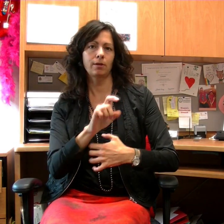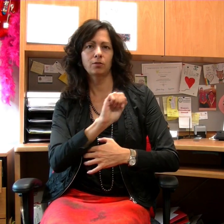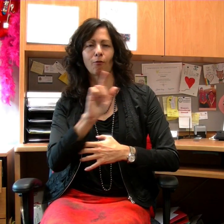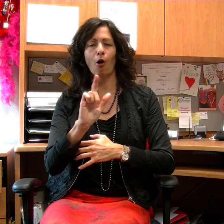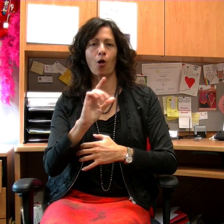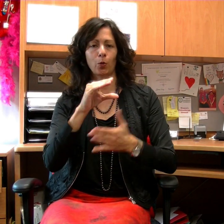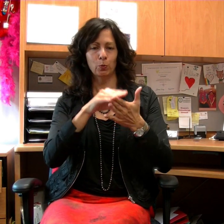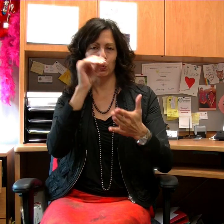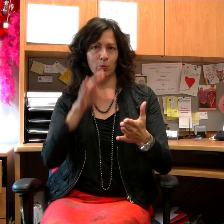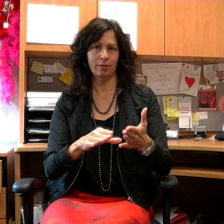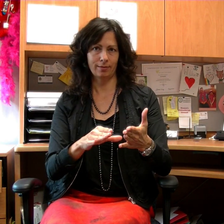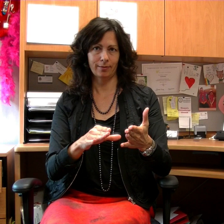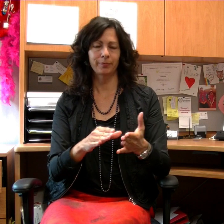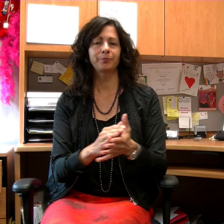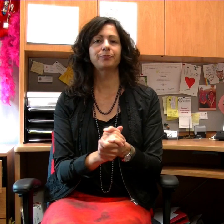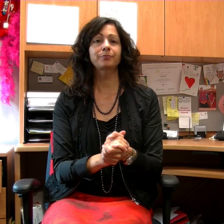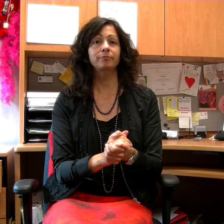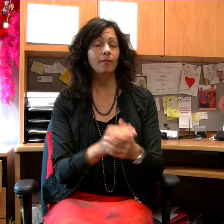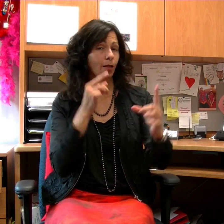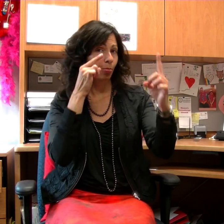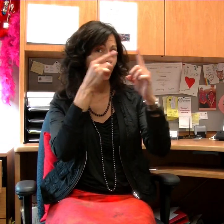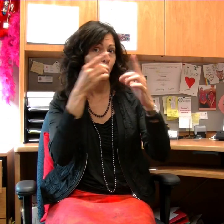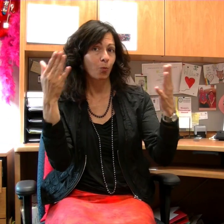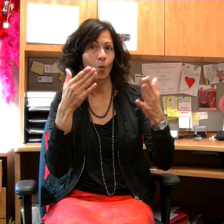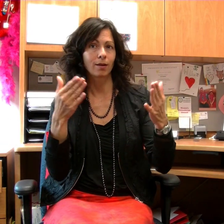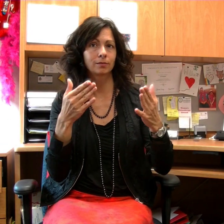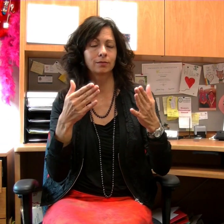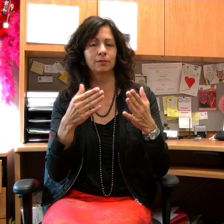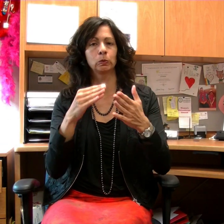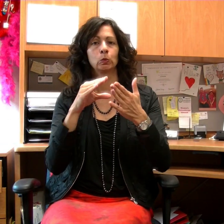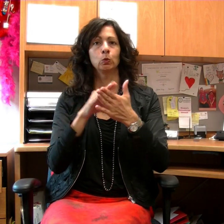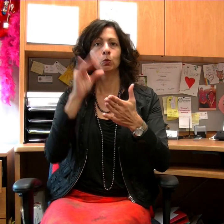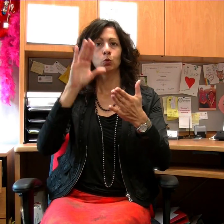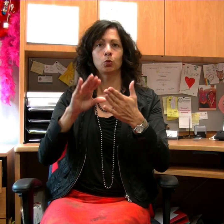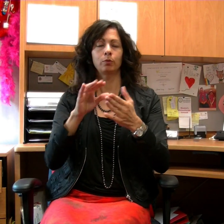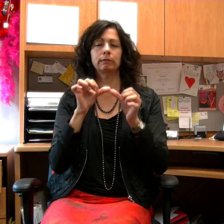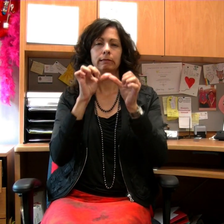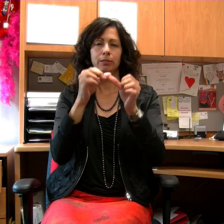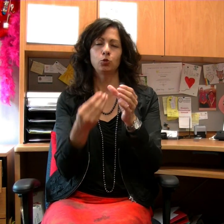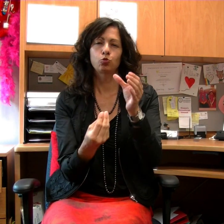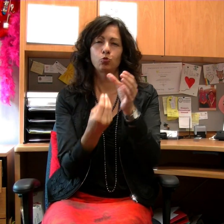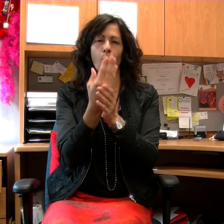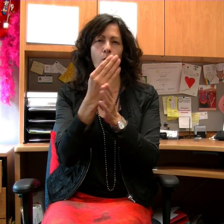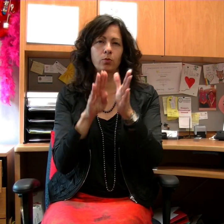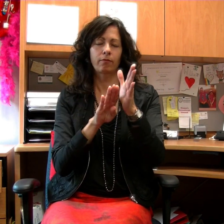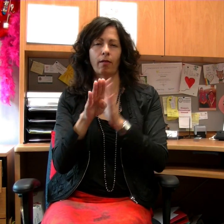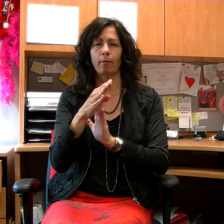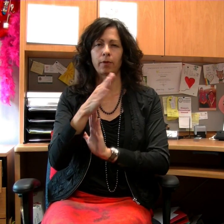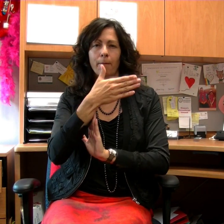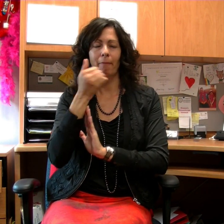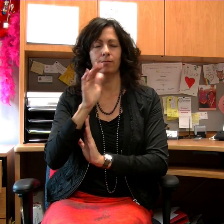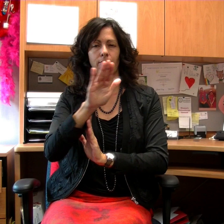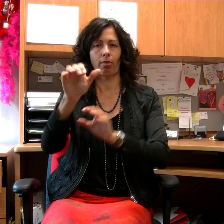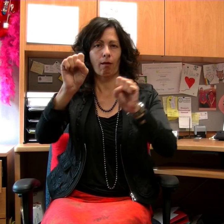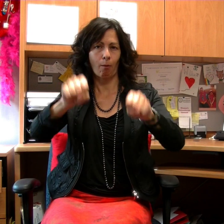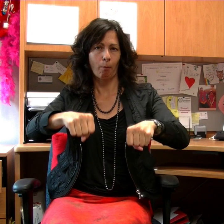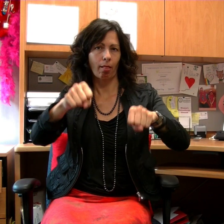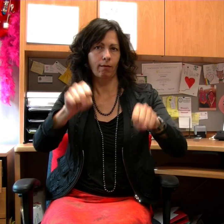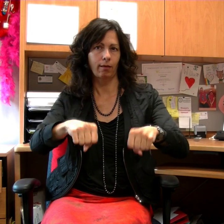programming to match the needs of all of our students. We want our students to continue to grow to their fullest potential so that